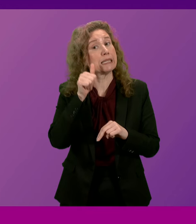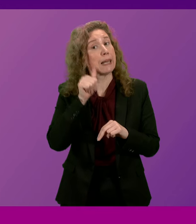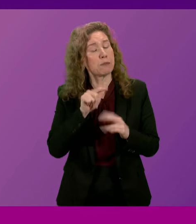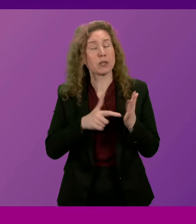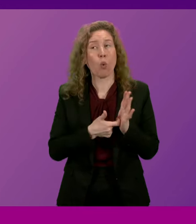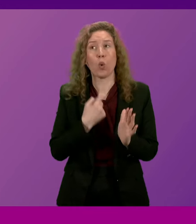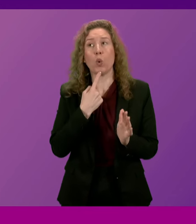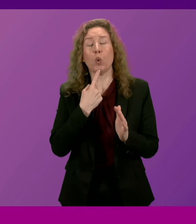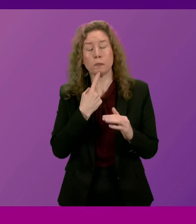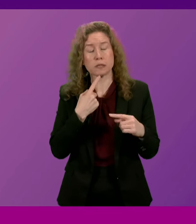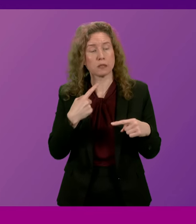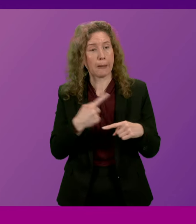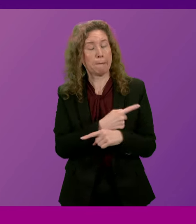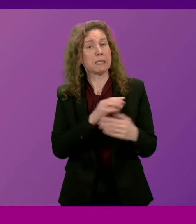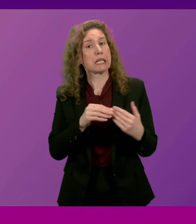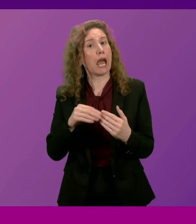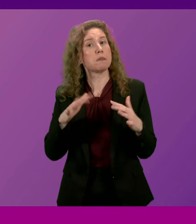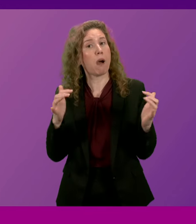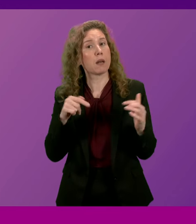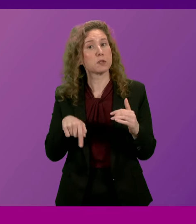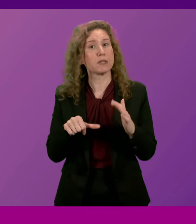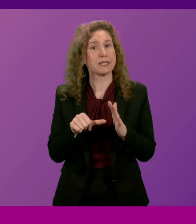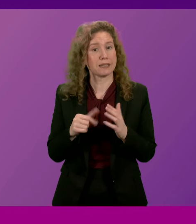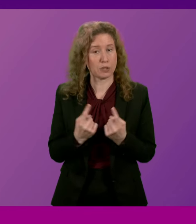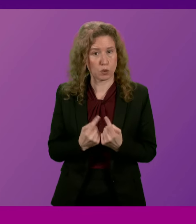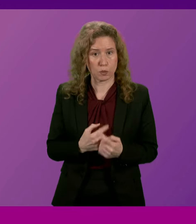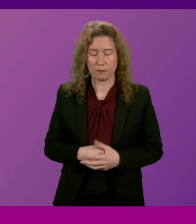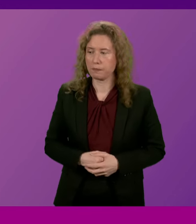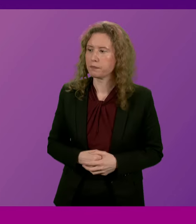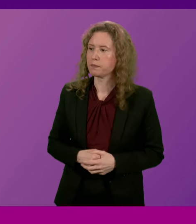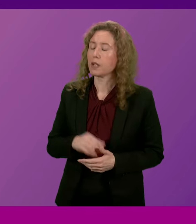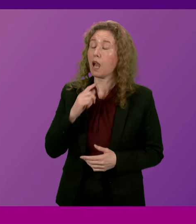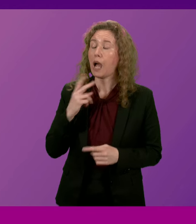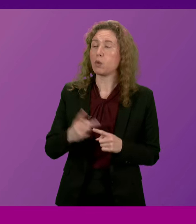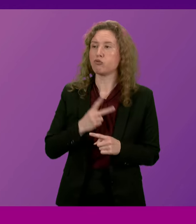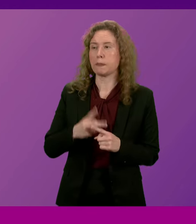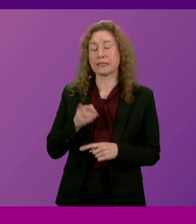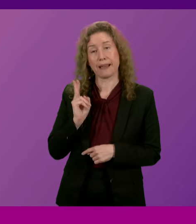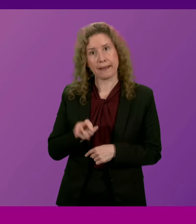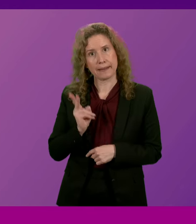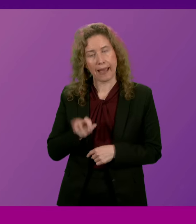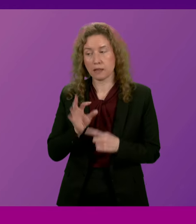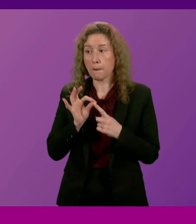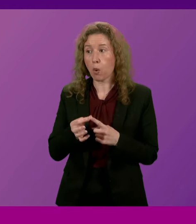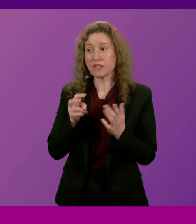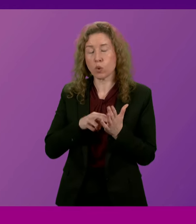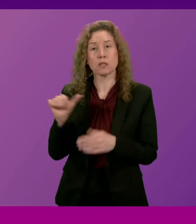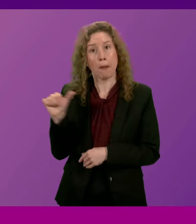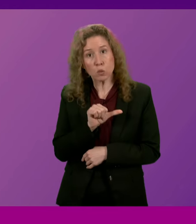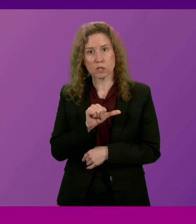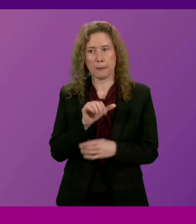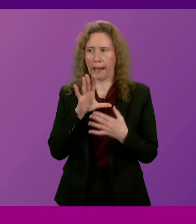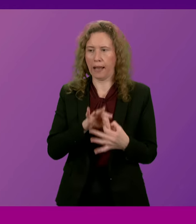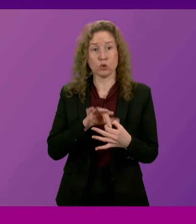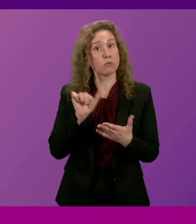inadvertently misled Parliament on this important issue? I would simply repeat again that points of order refer to whether